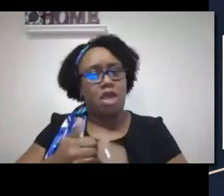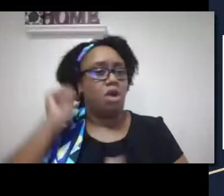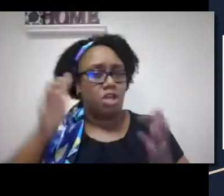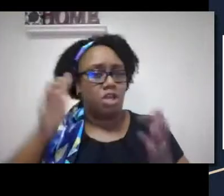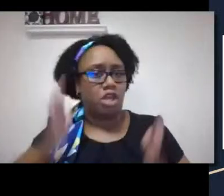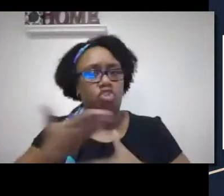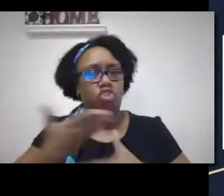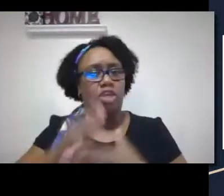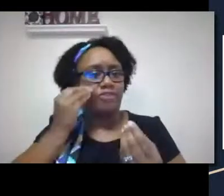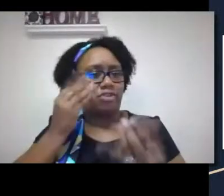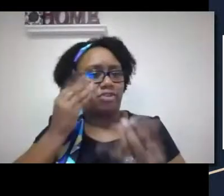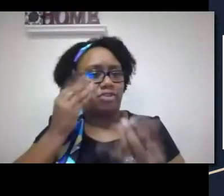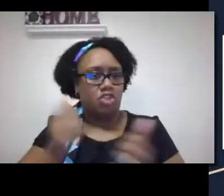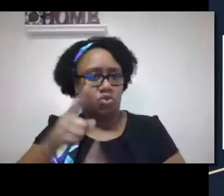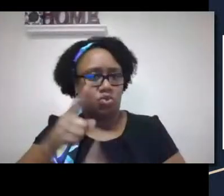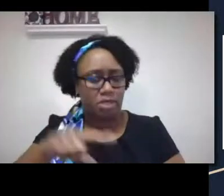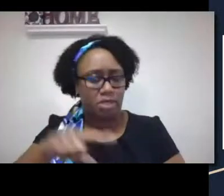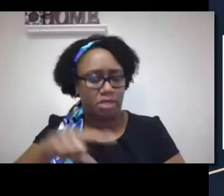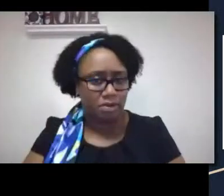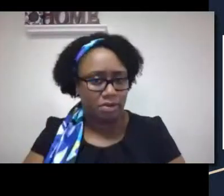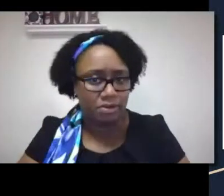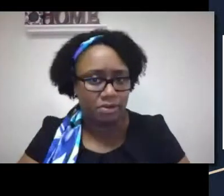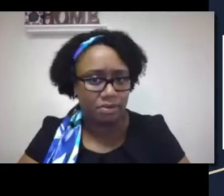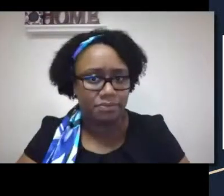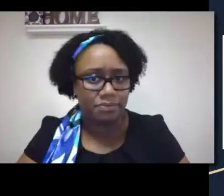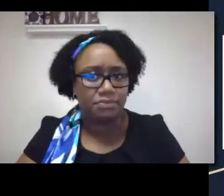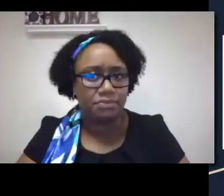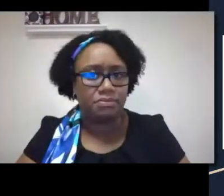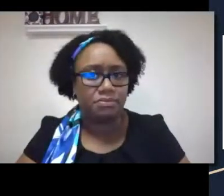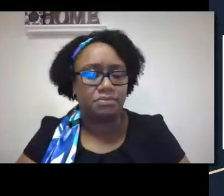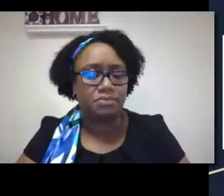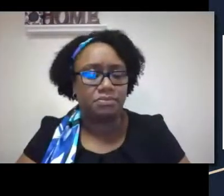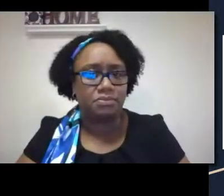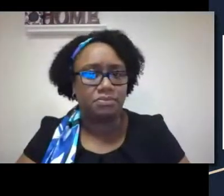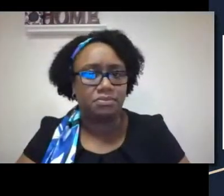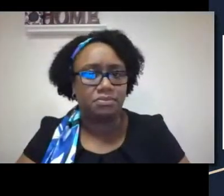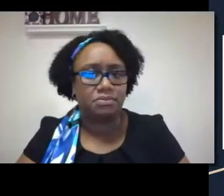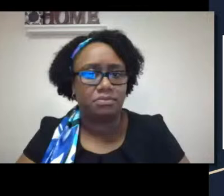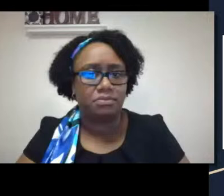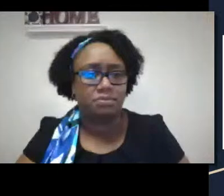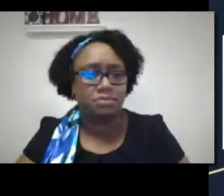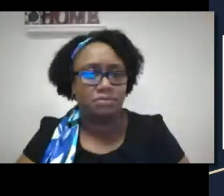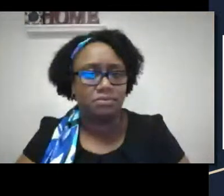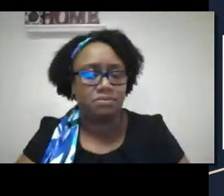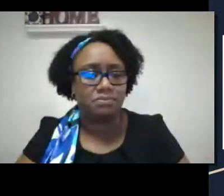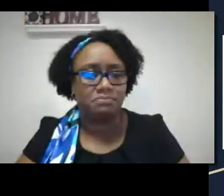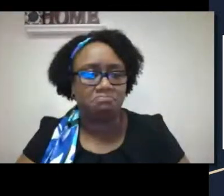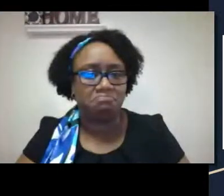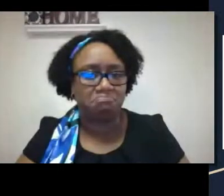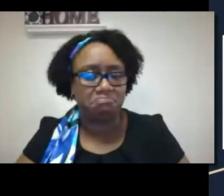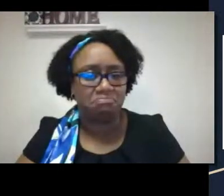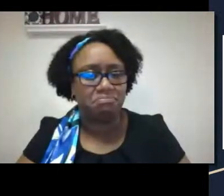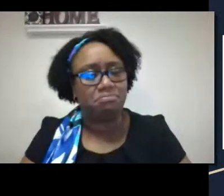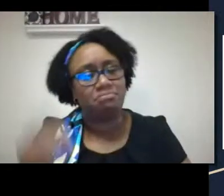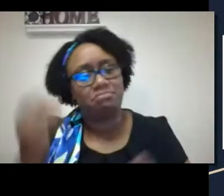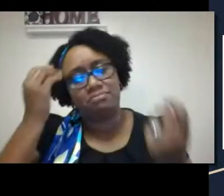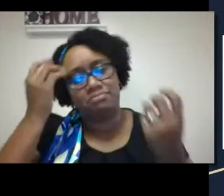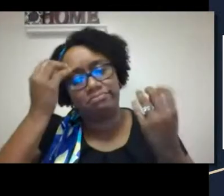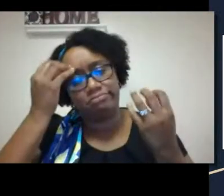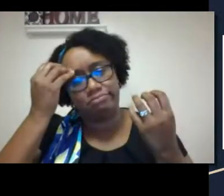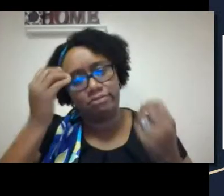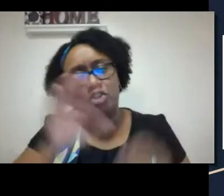What materials would you like to see change? And how audiologists share information with you?